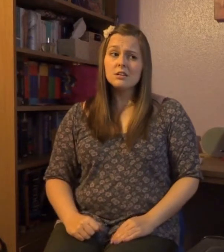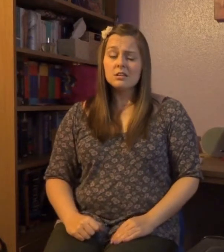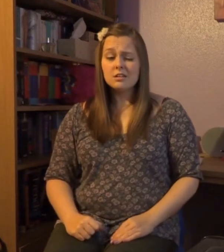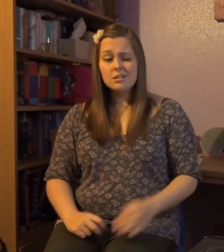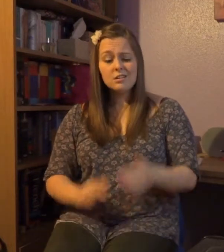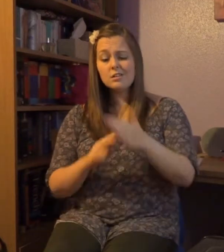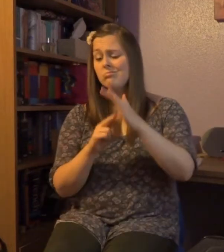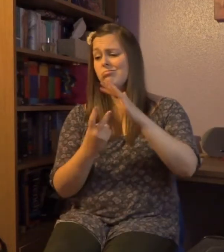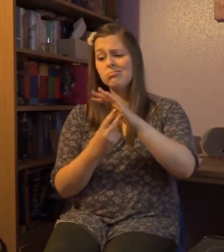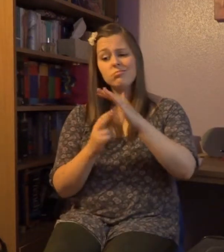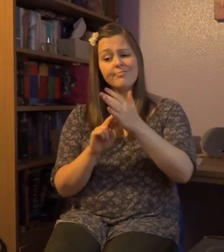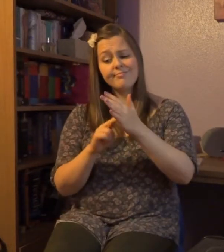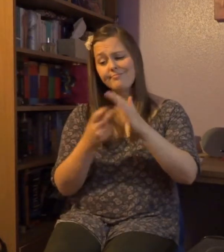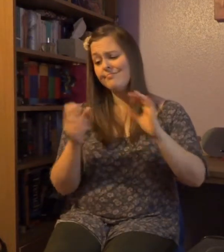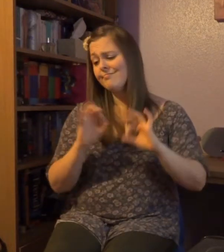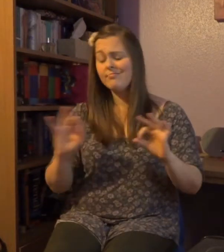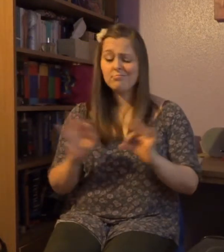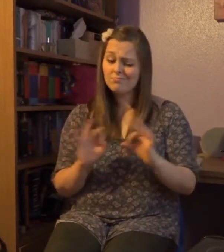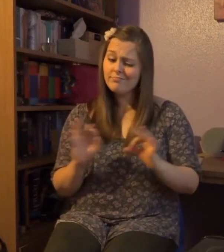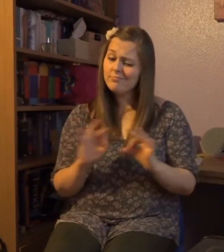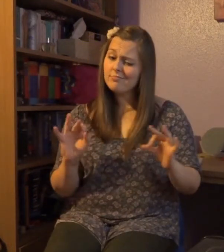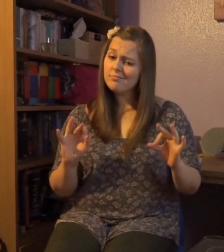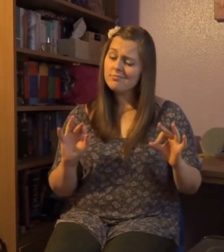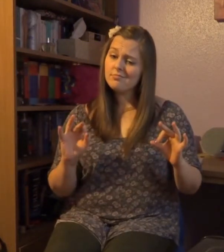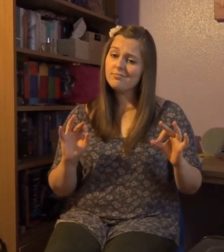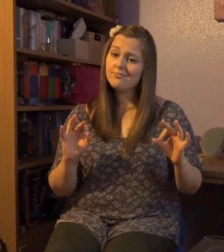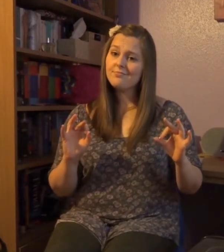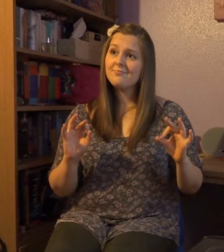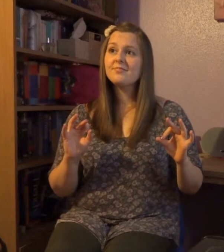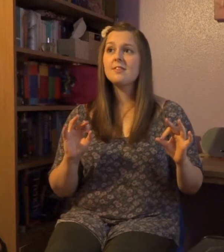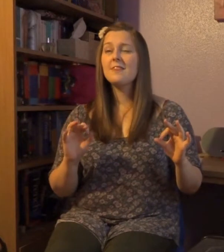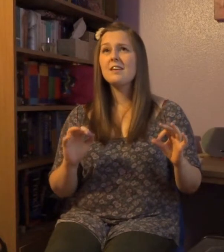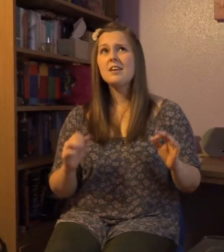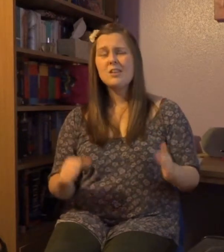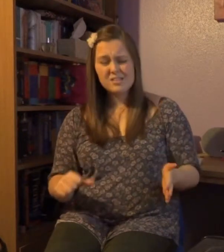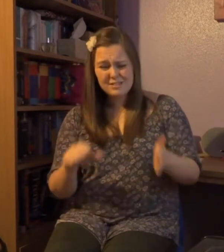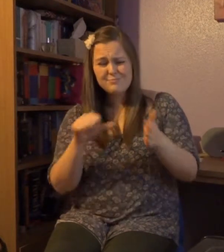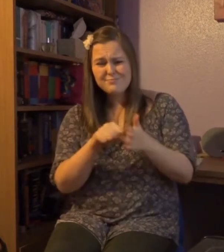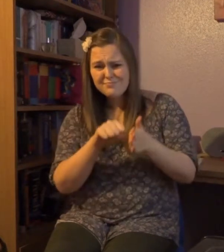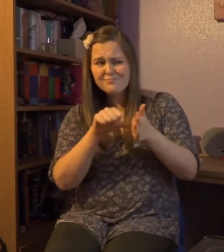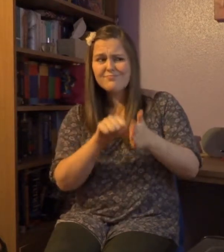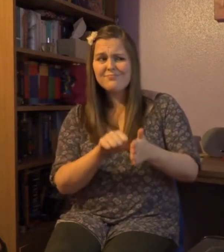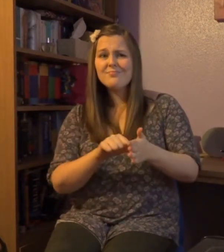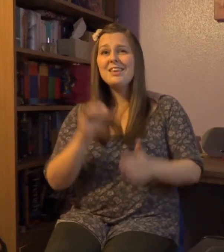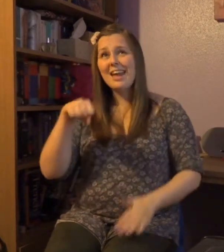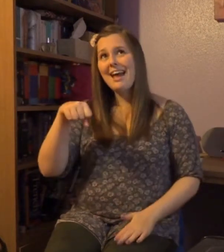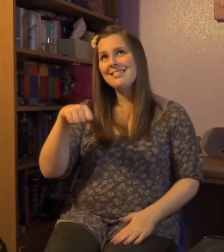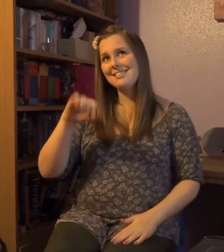We got nothing figured out When it was hard to take Yes,